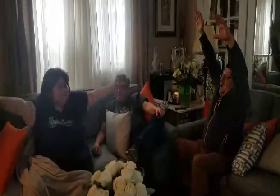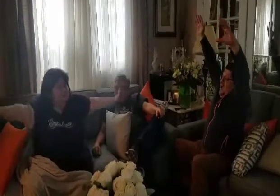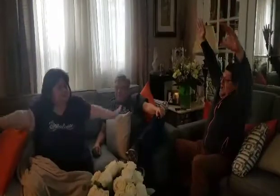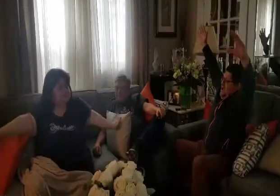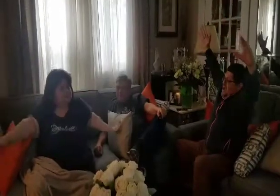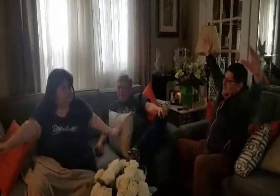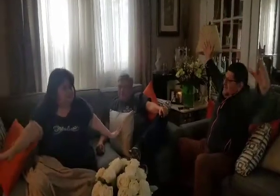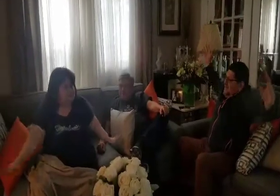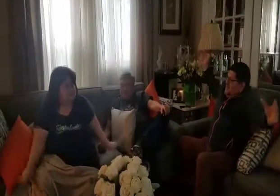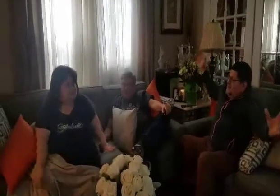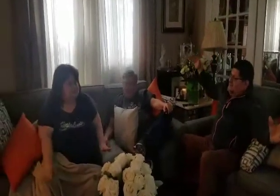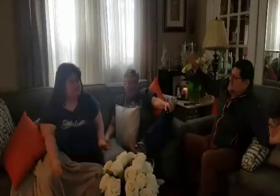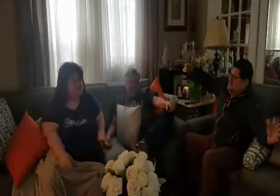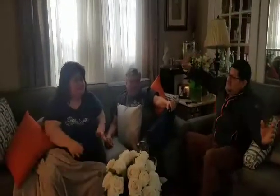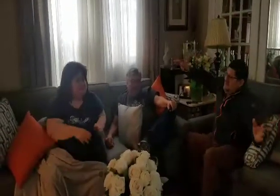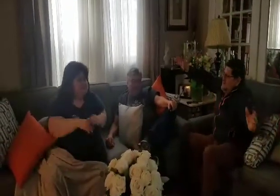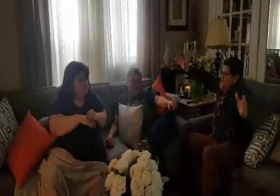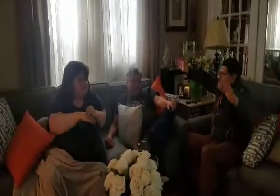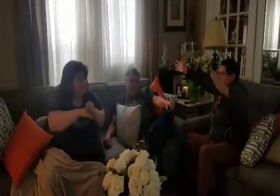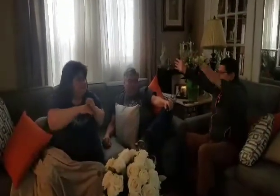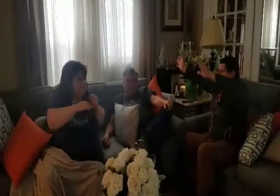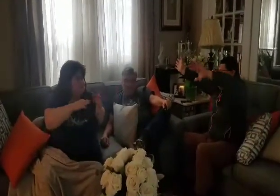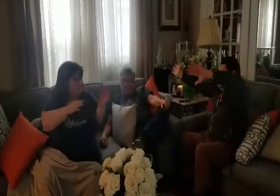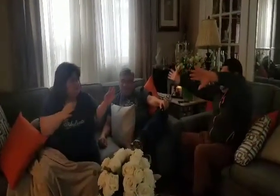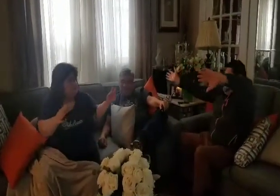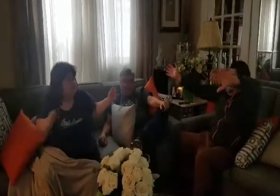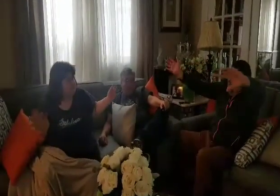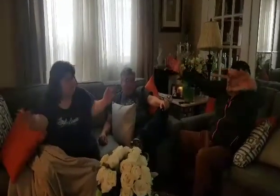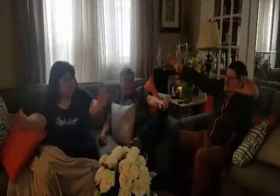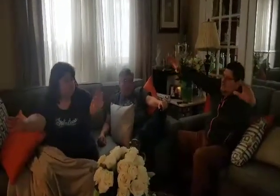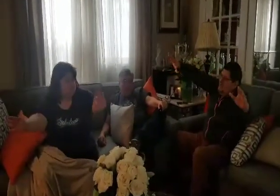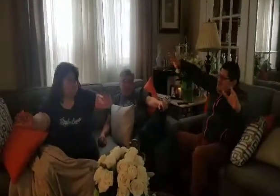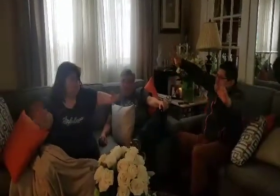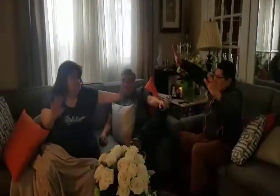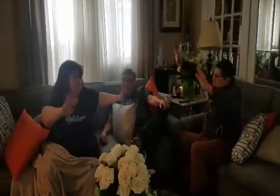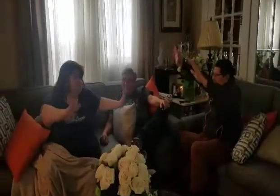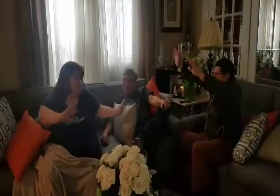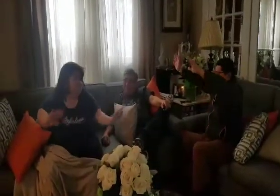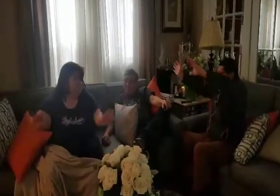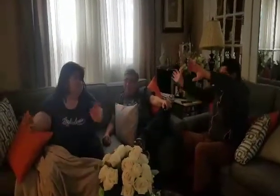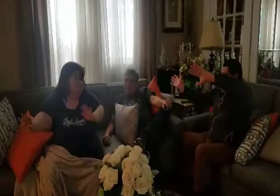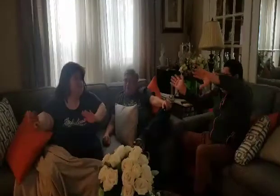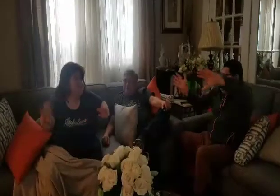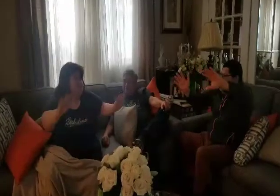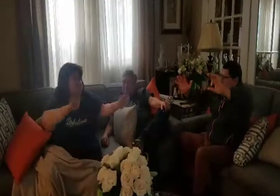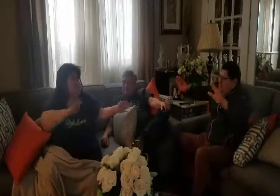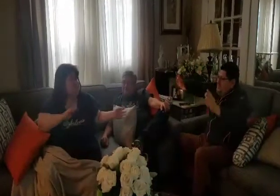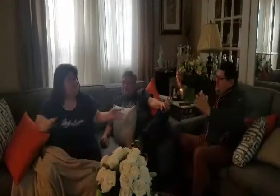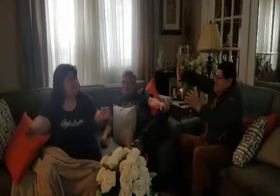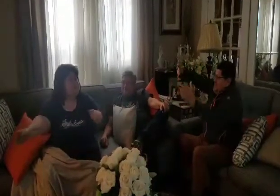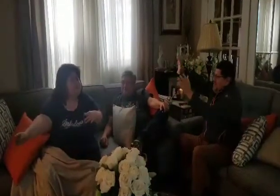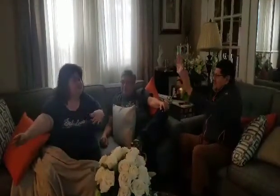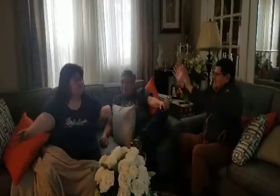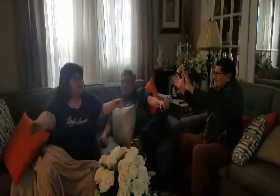Well I see skies of blue and I see clouds of white and the